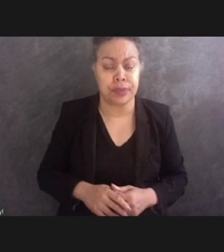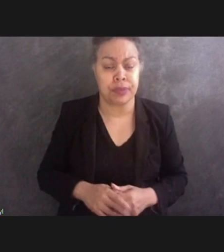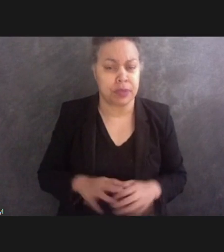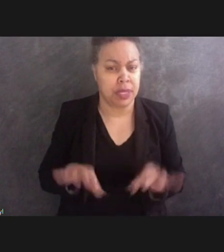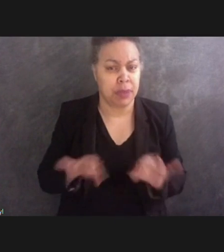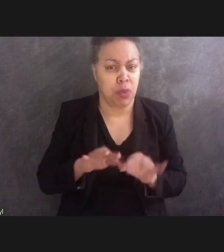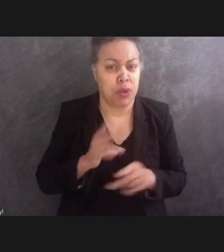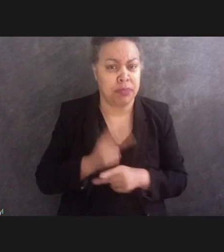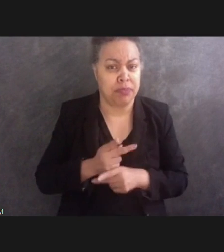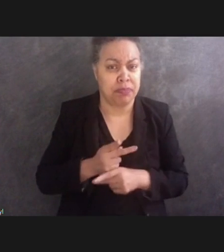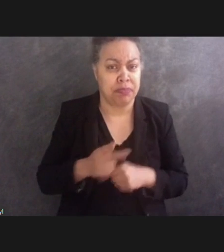we look forward to being part of.